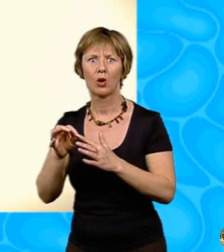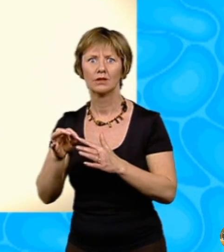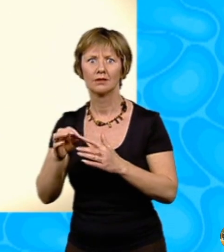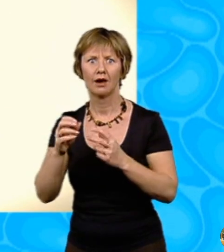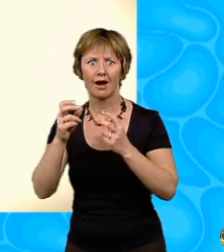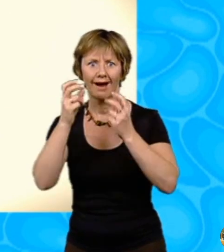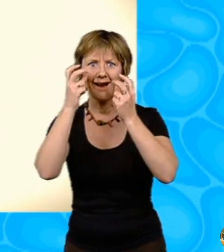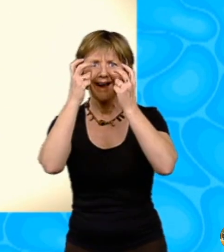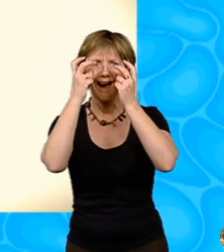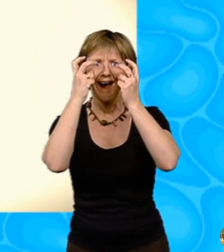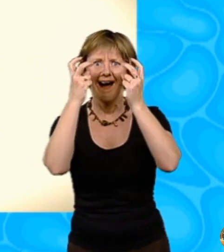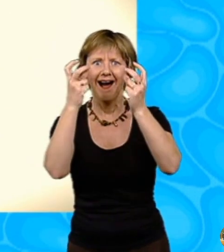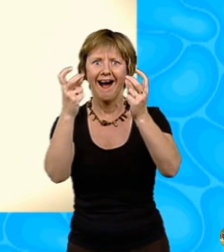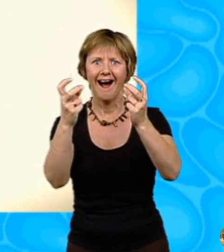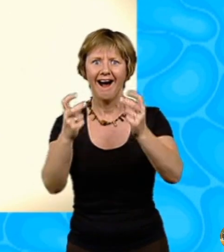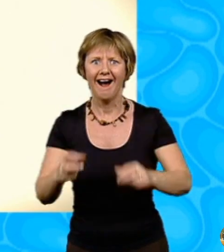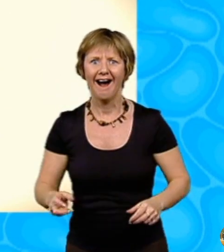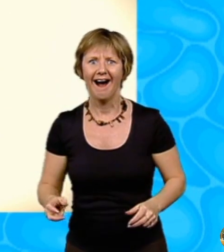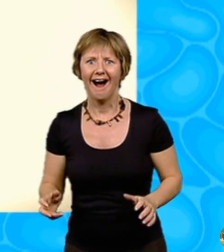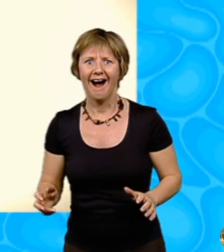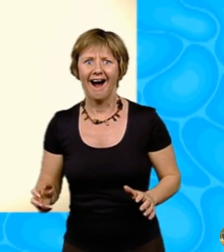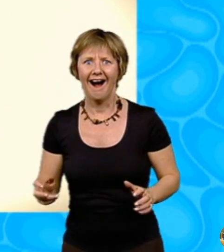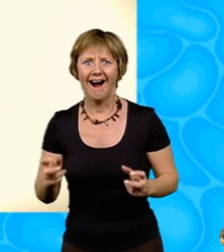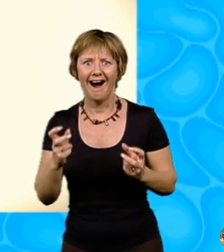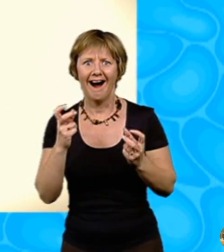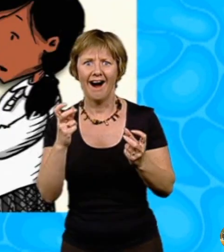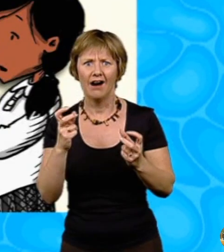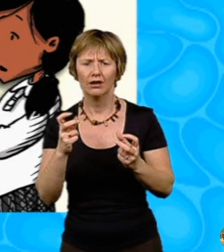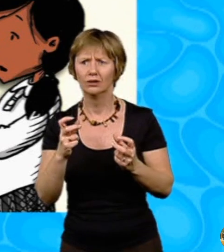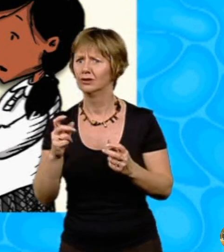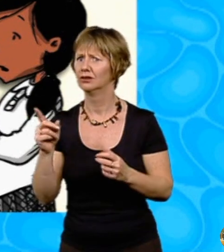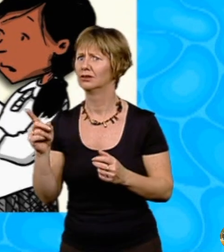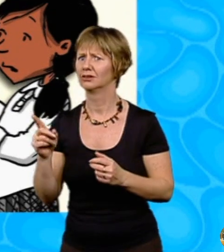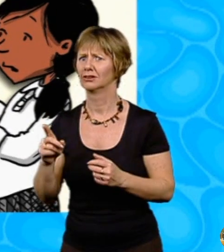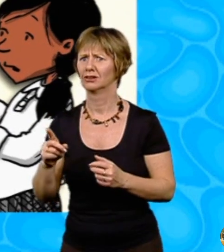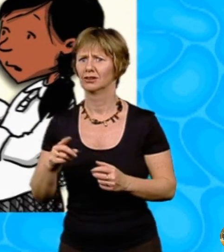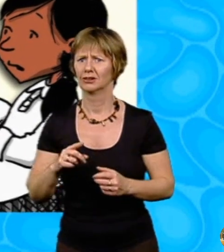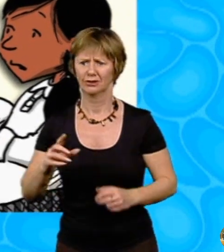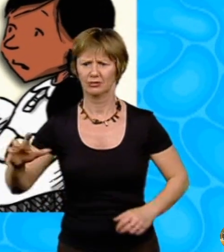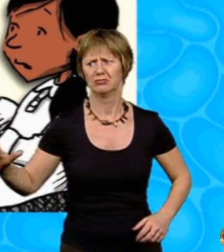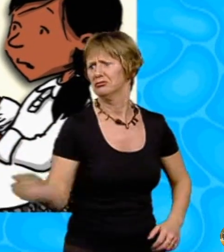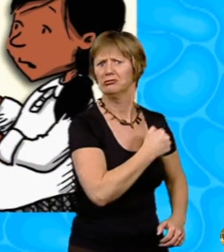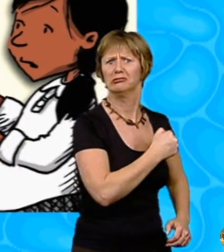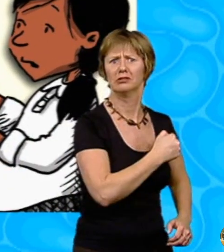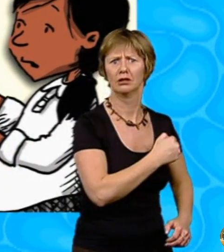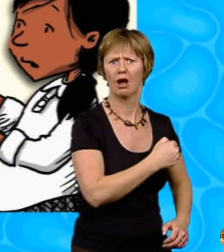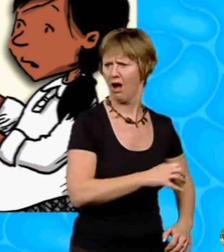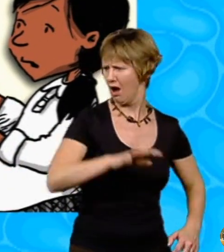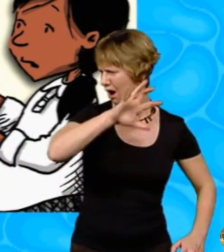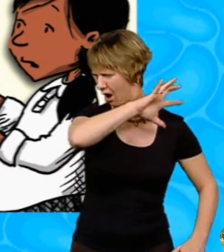staring. Josie tried to snatch my crisps out of my hand, but I snatched them back. Excuse me, I said. If you want